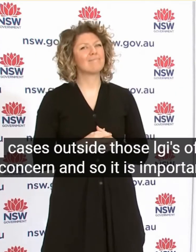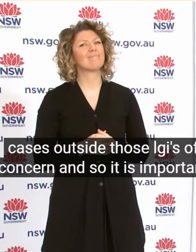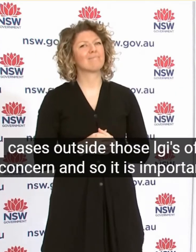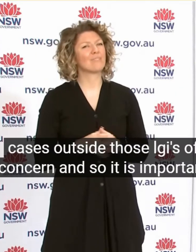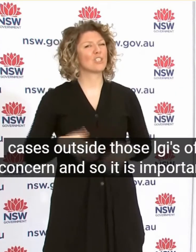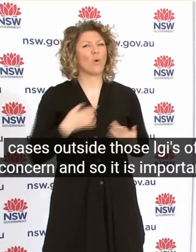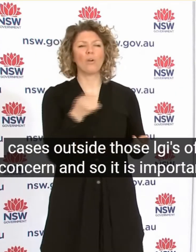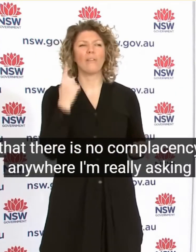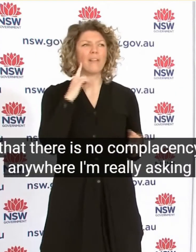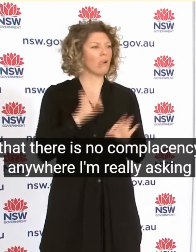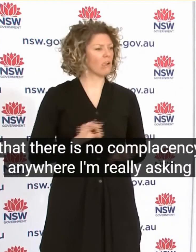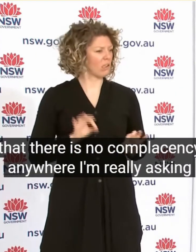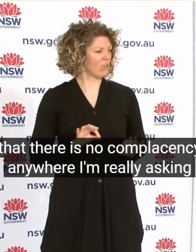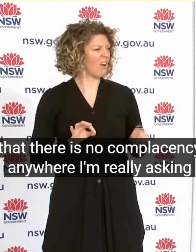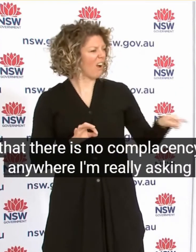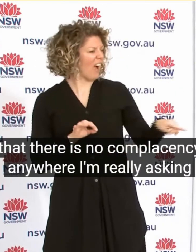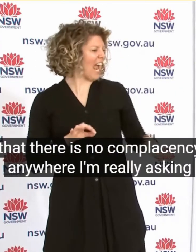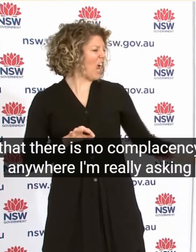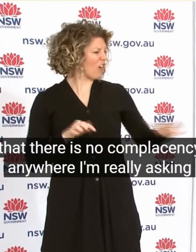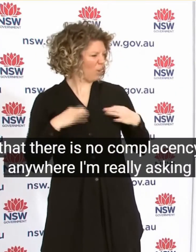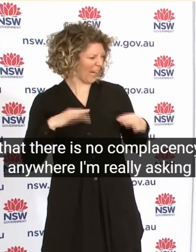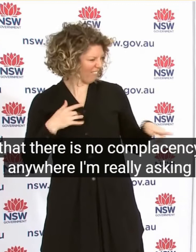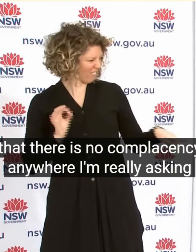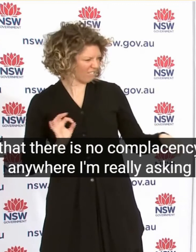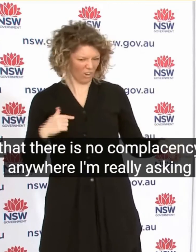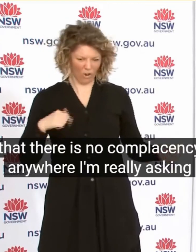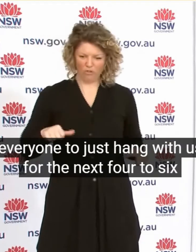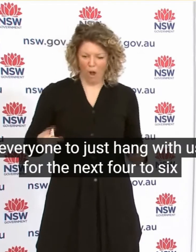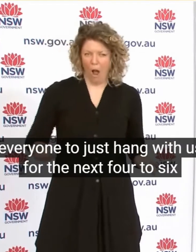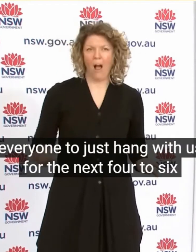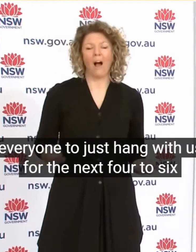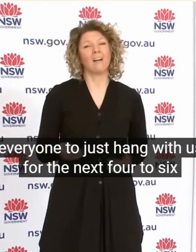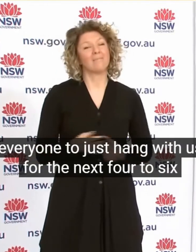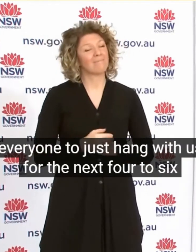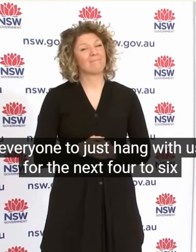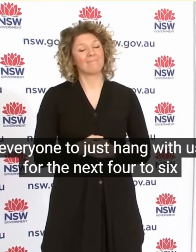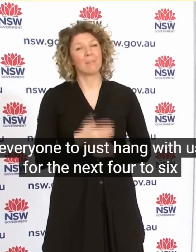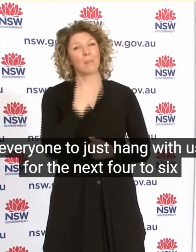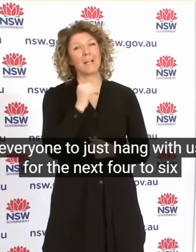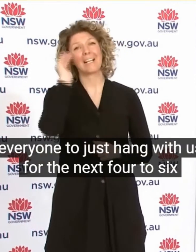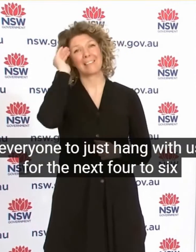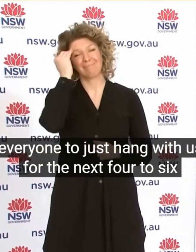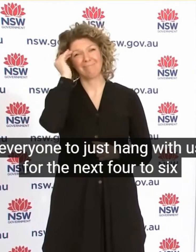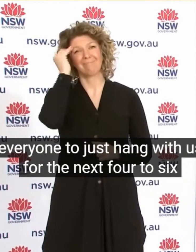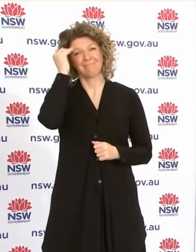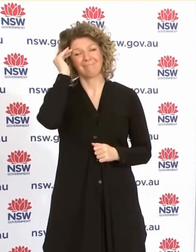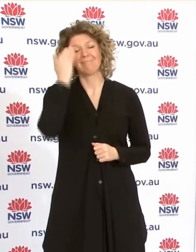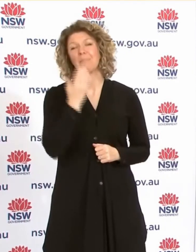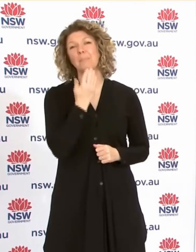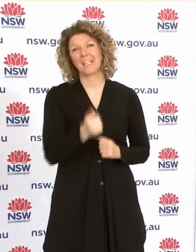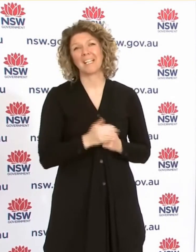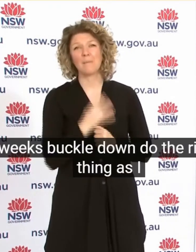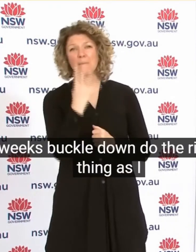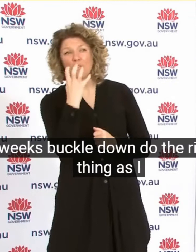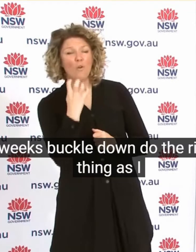ency Anywhere I Am Really Asking Everyone To Just Hang With Us For The Next Four To Six Week